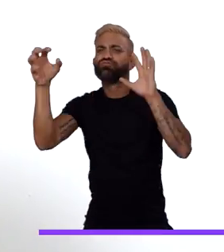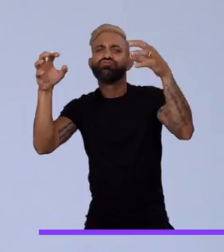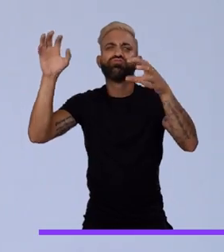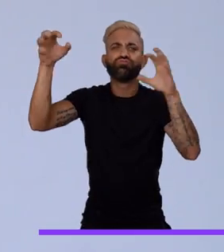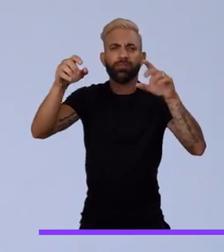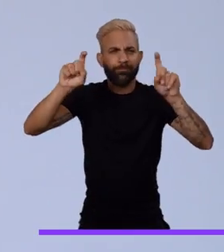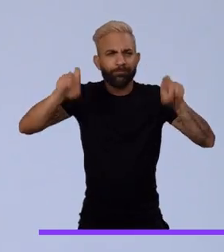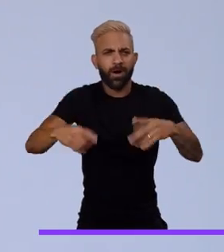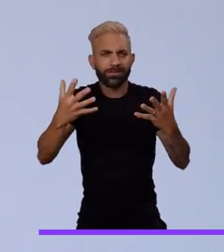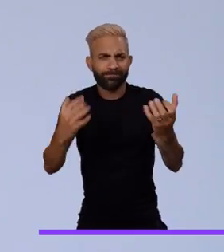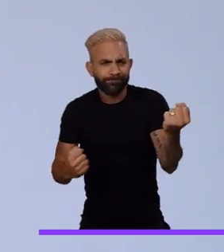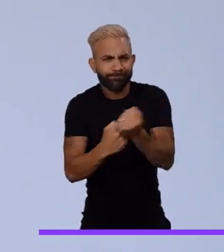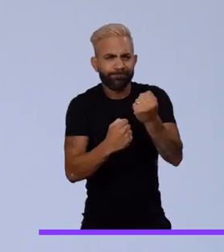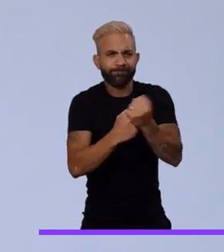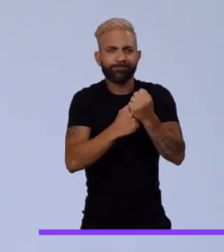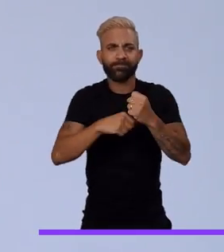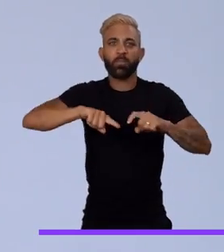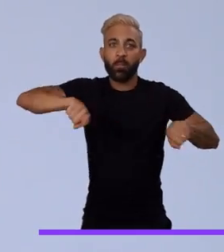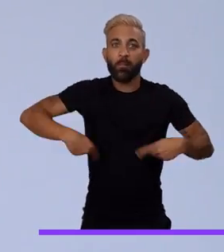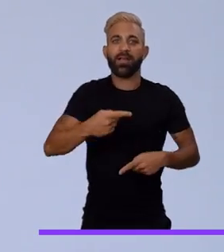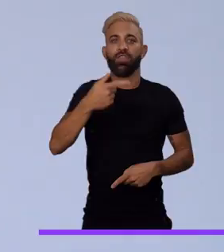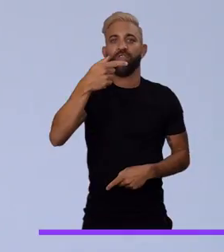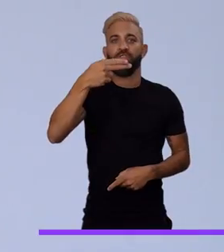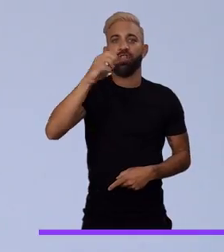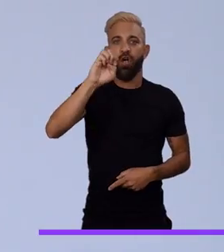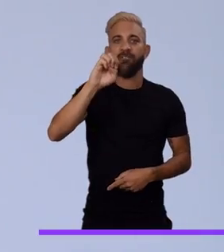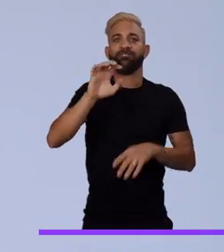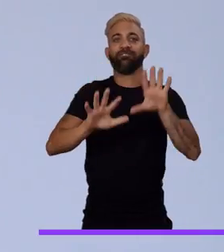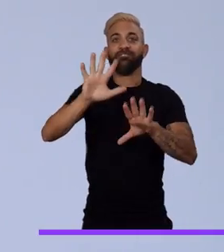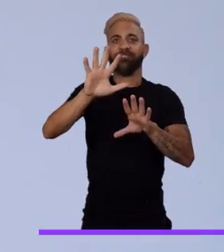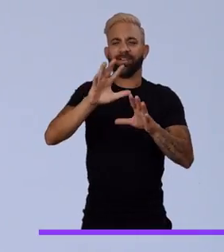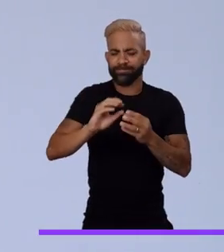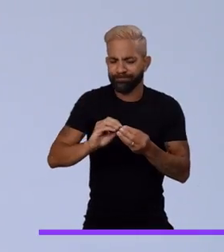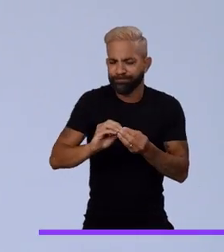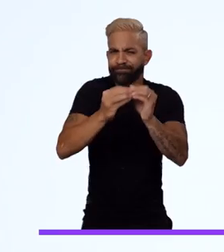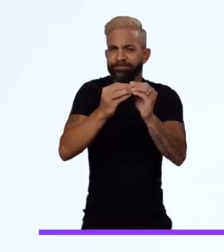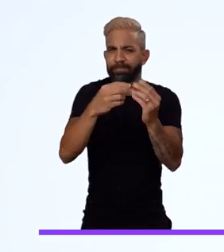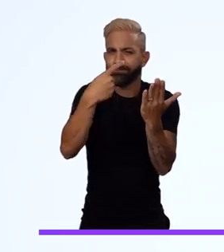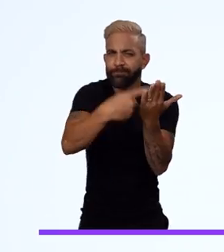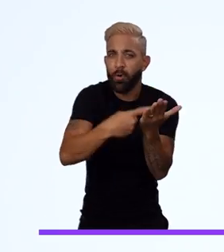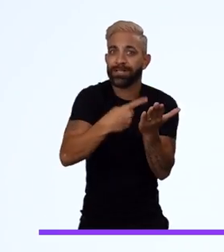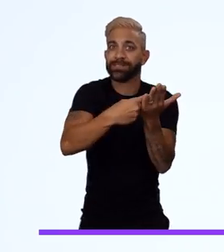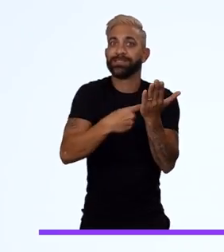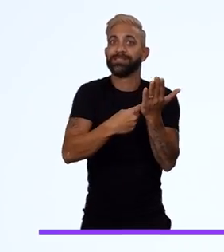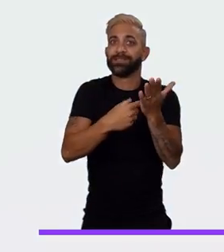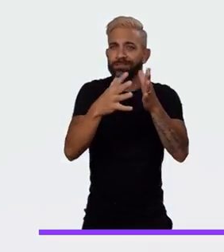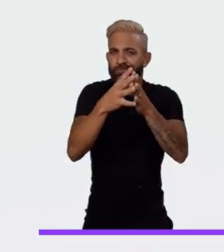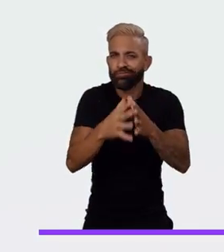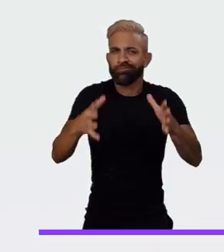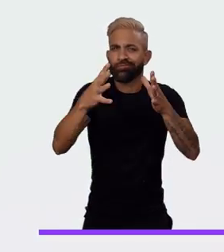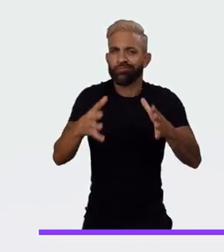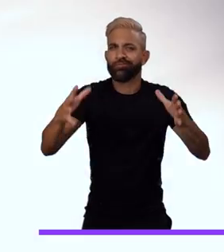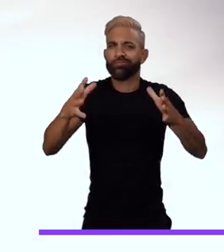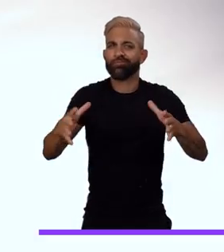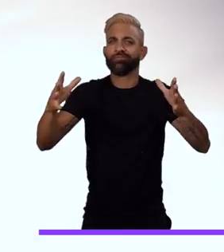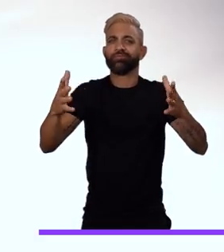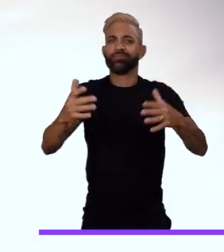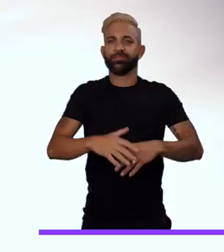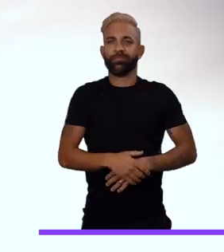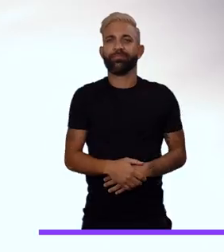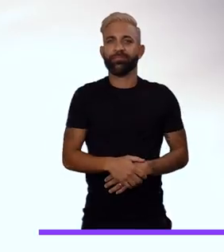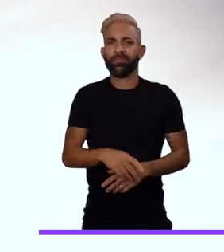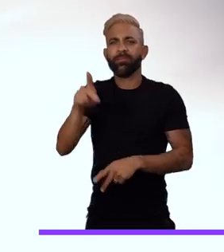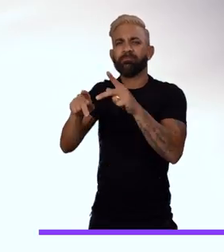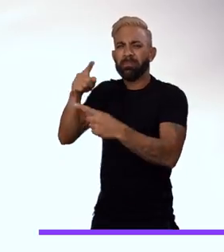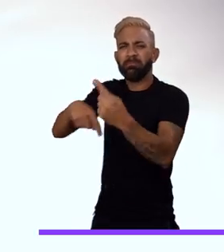movement. The world's biggest organizations are converging to champion We the 15. To create policy. To build momentum. To